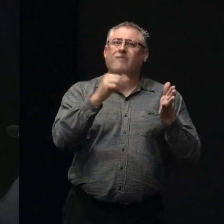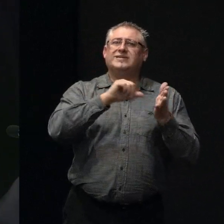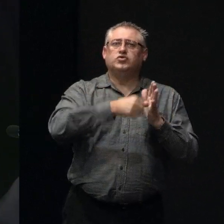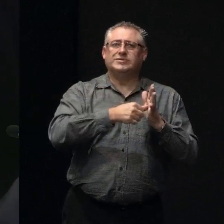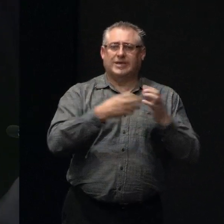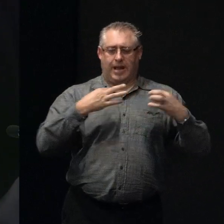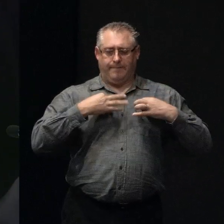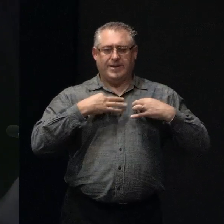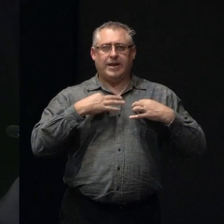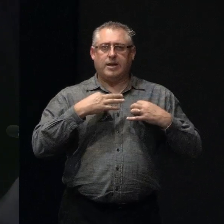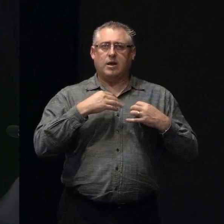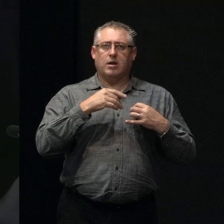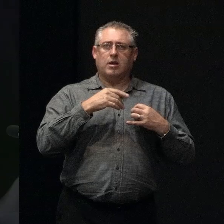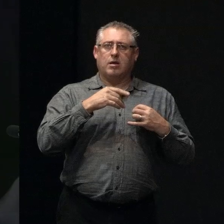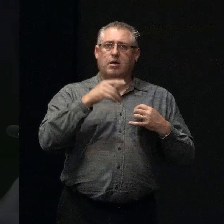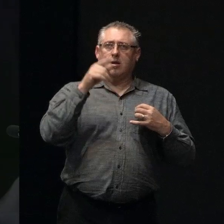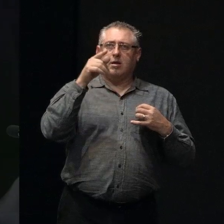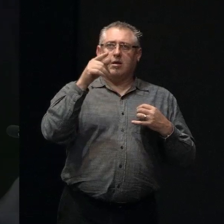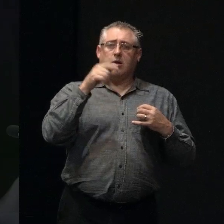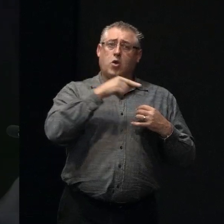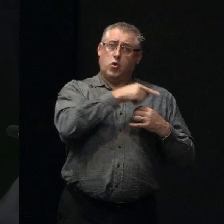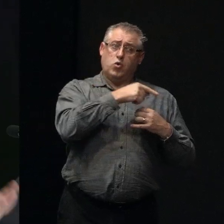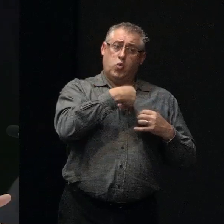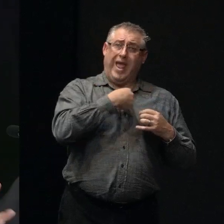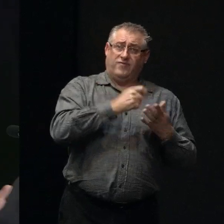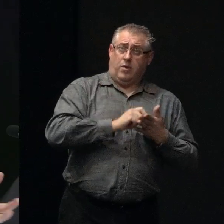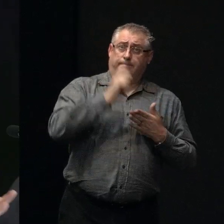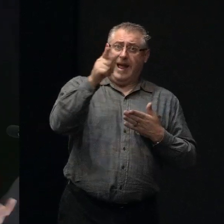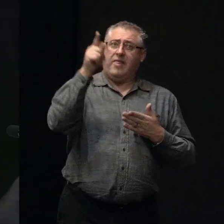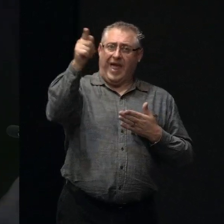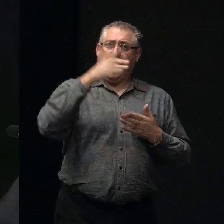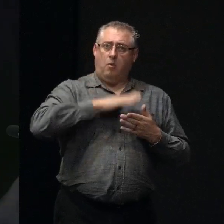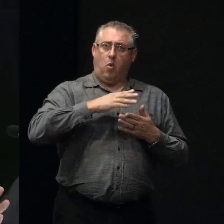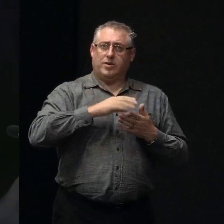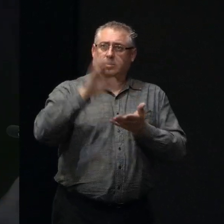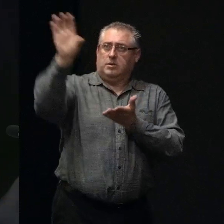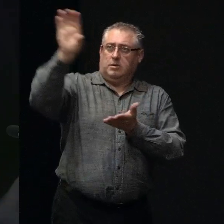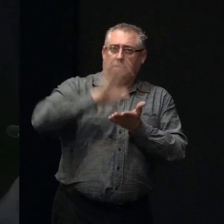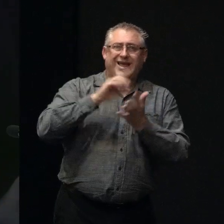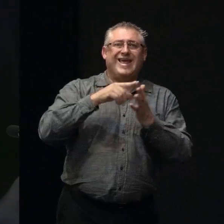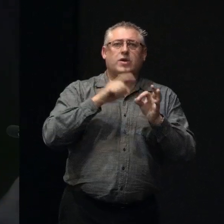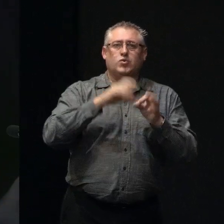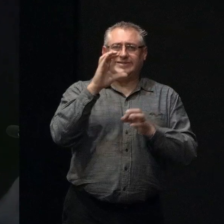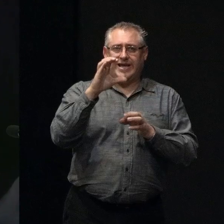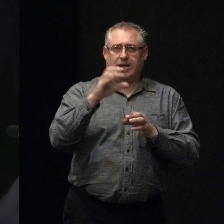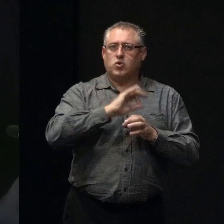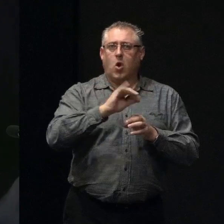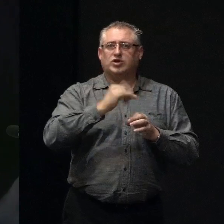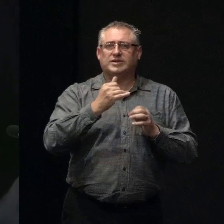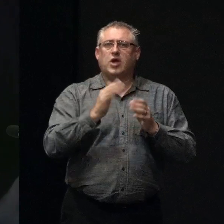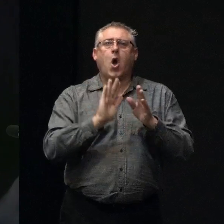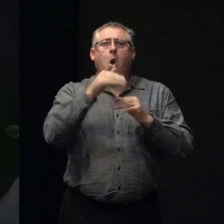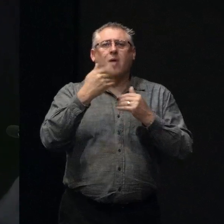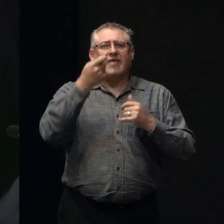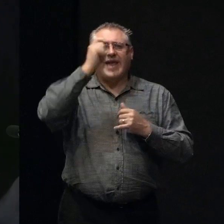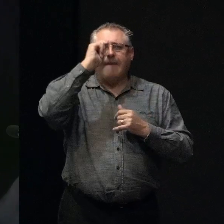if we're on paying them for the rebuild, they will want the whole kind of settlement from EQC, not just maybe the larger overcap payments